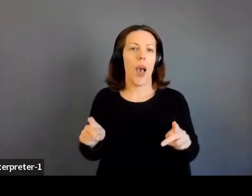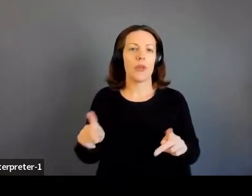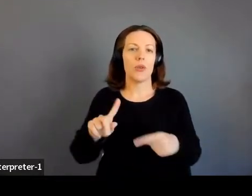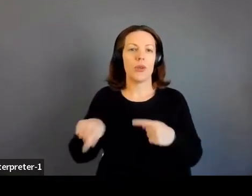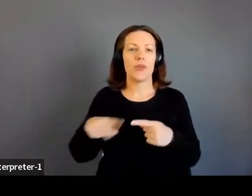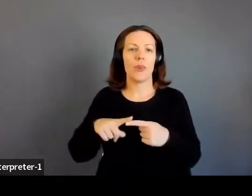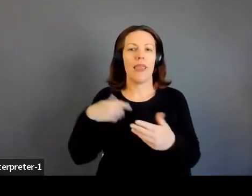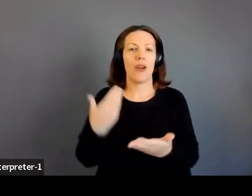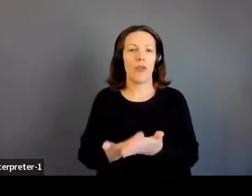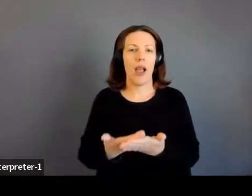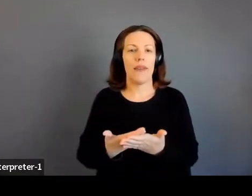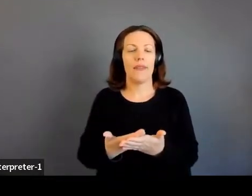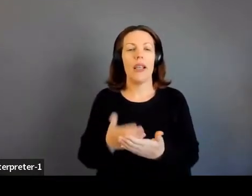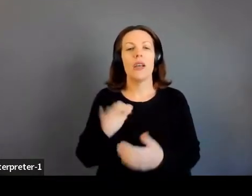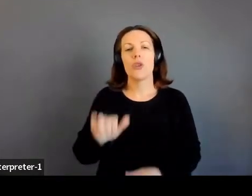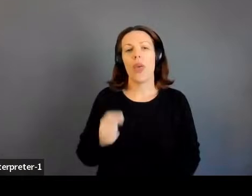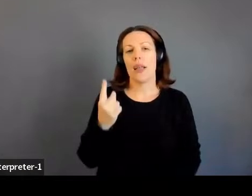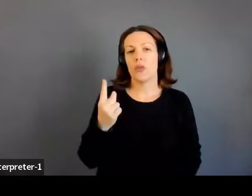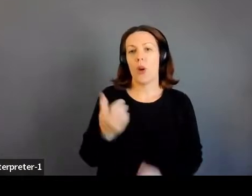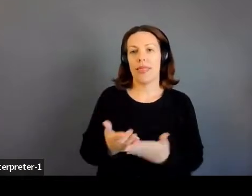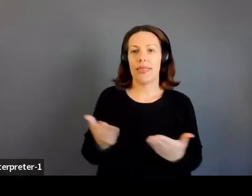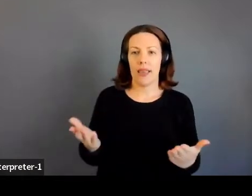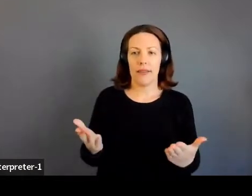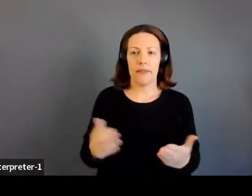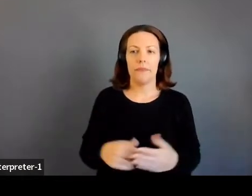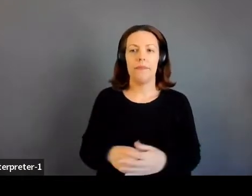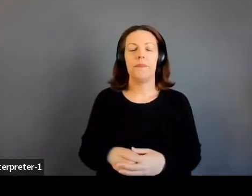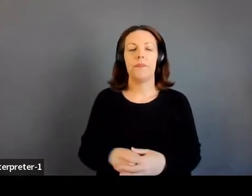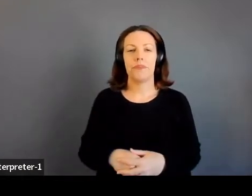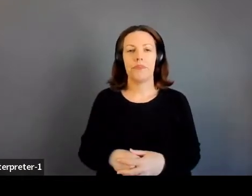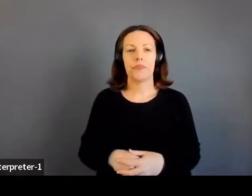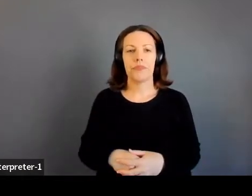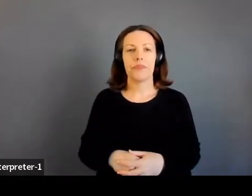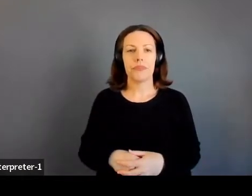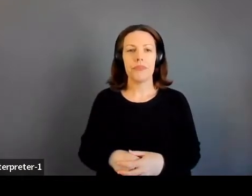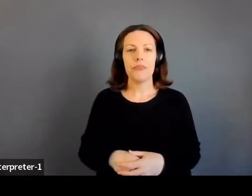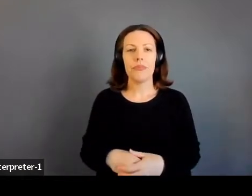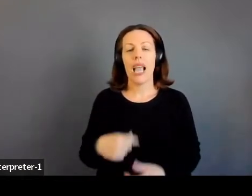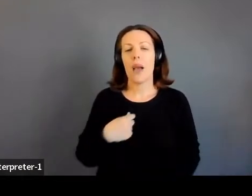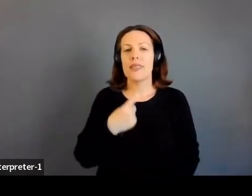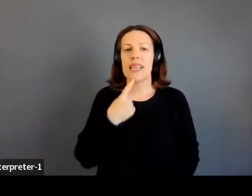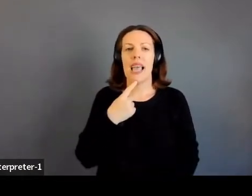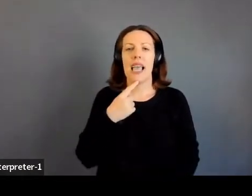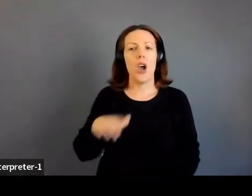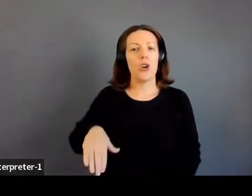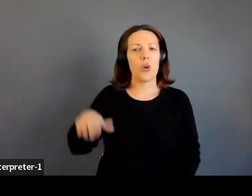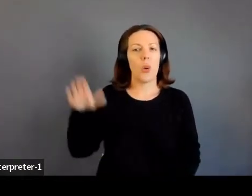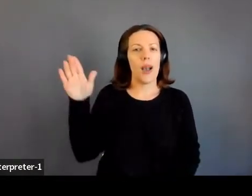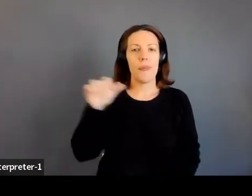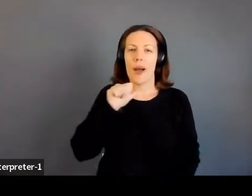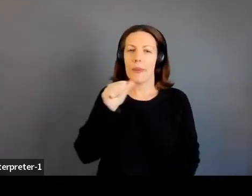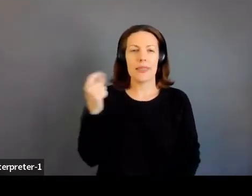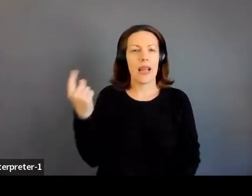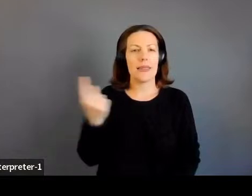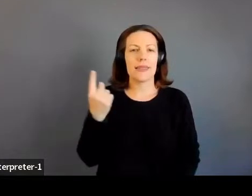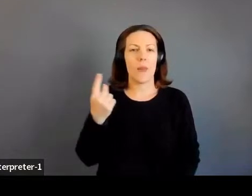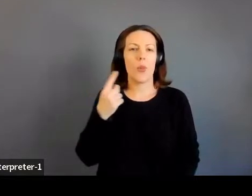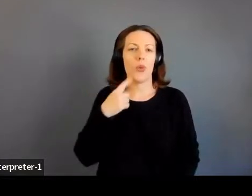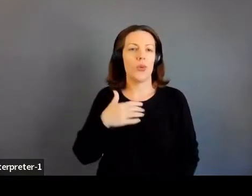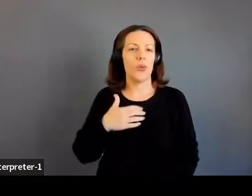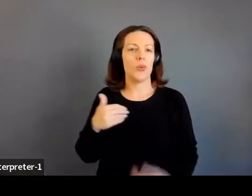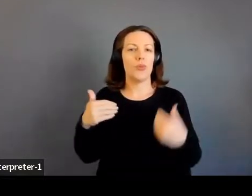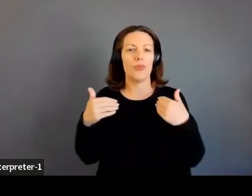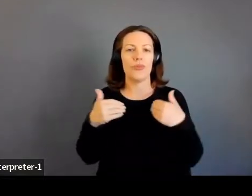they arrive. And so that's one thing. And then I would say, you know, I was not someone growing up who came from a family